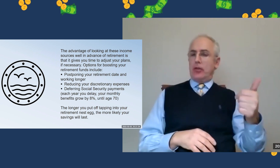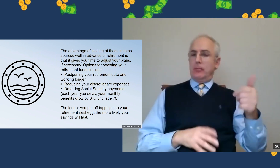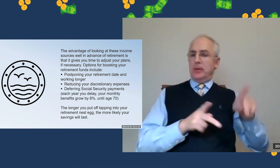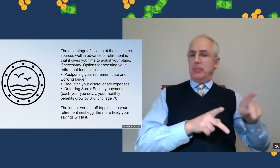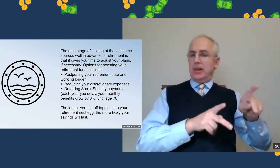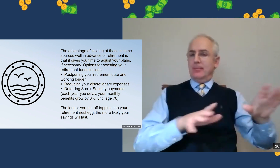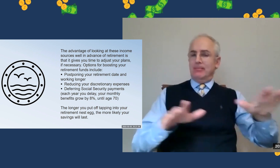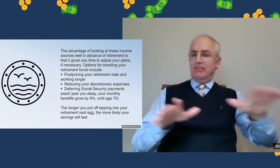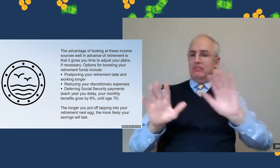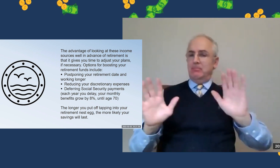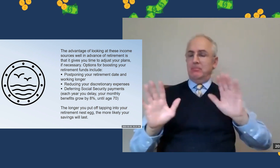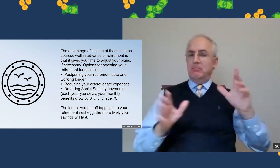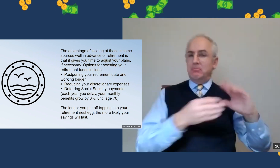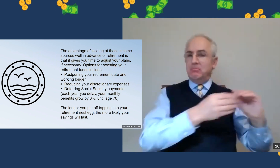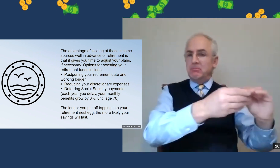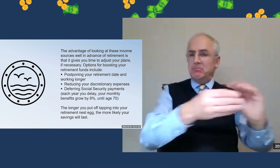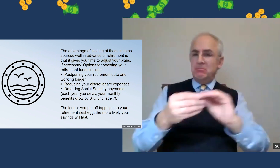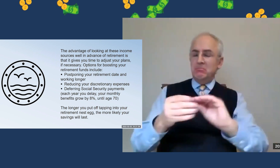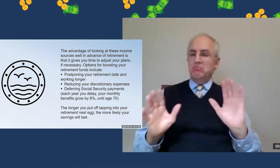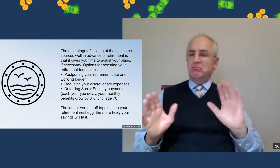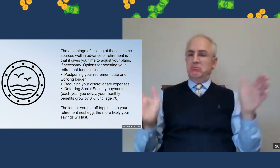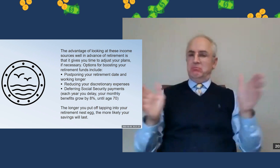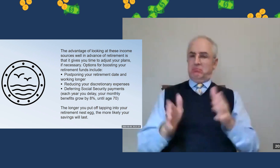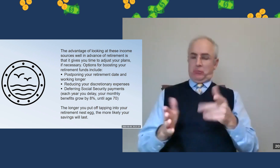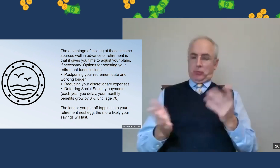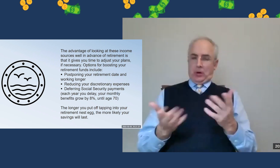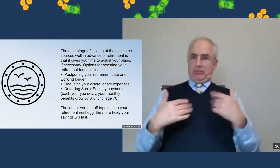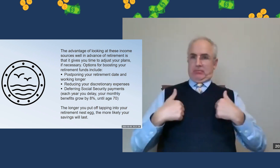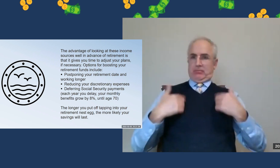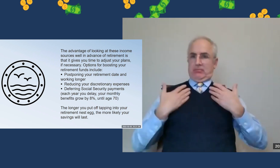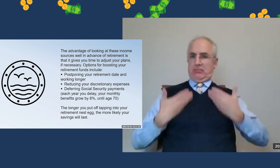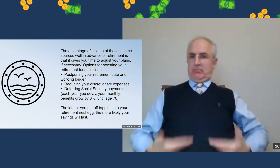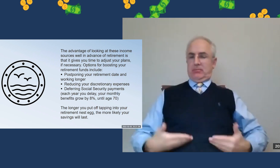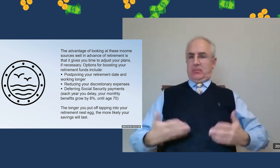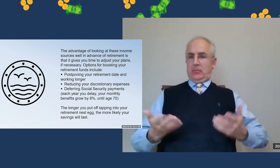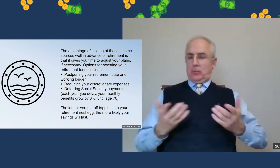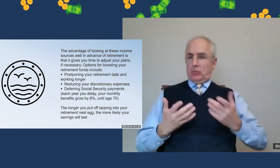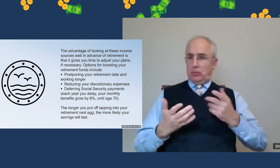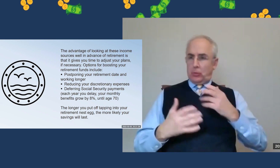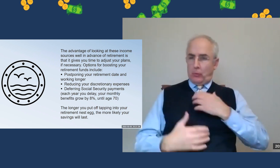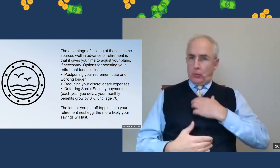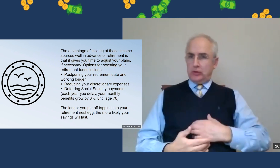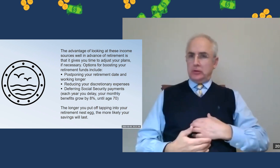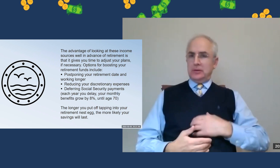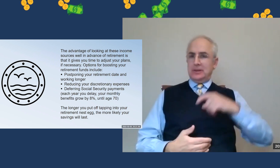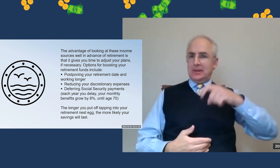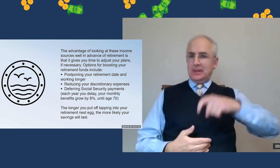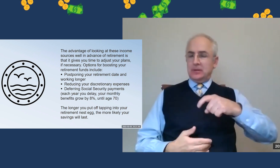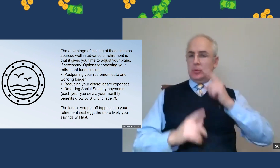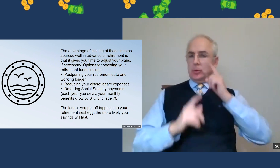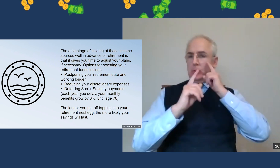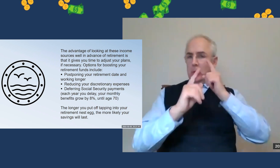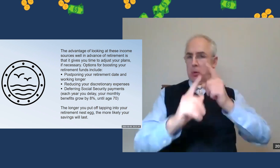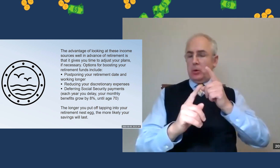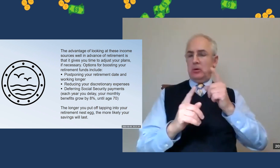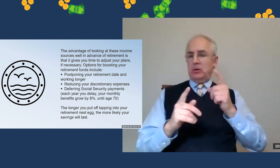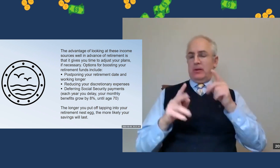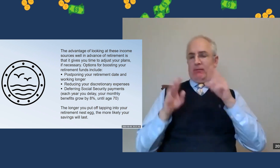need to focus on your needs and not compare yourselves with others. Think about you, yourself, what your desires,